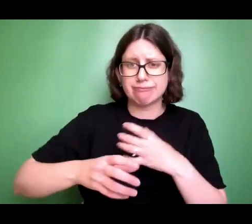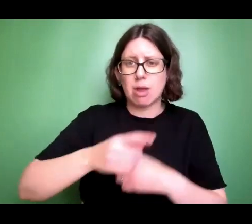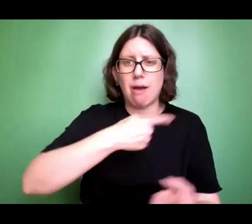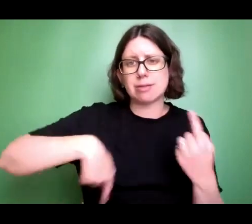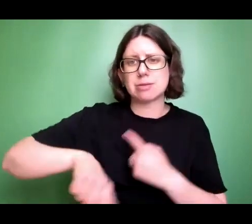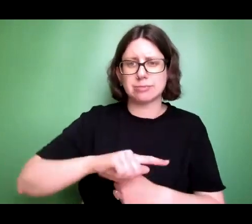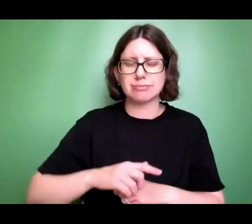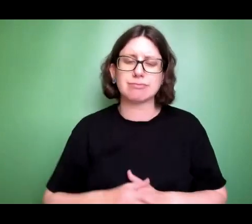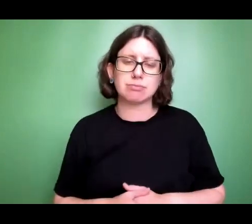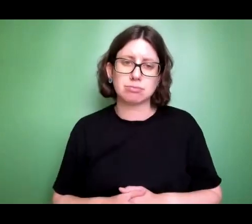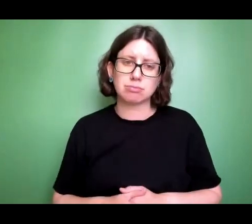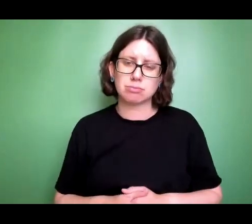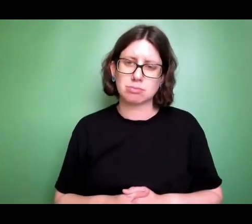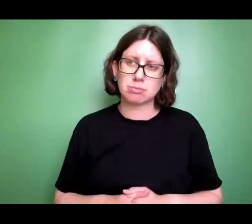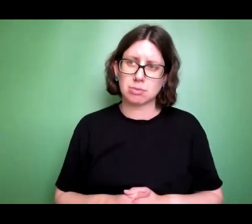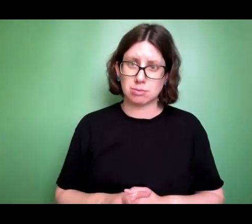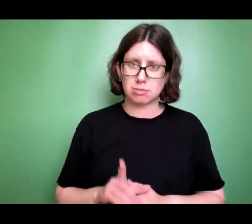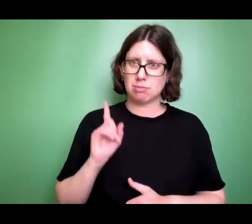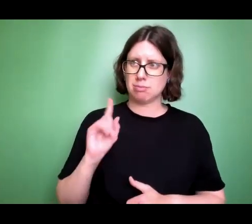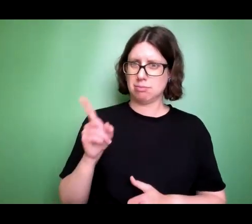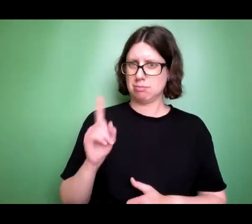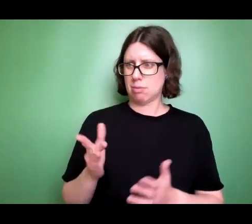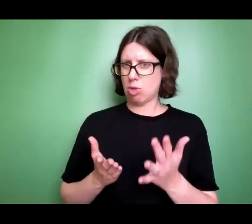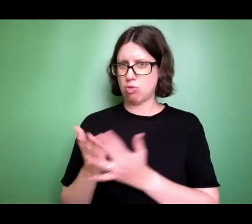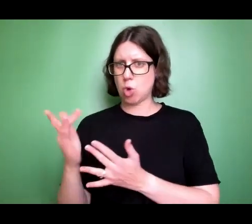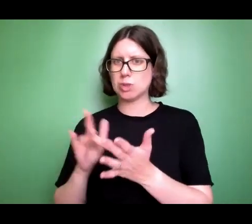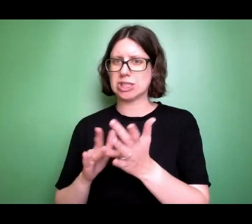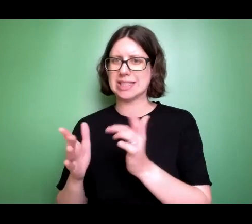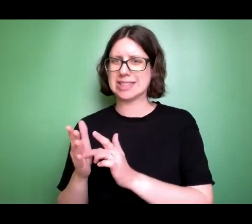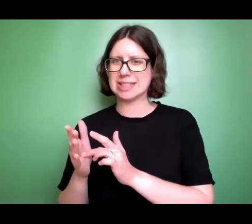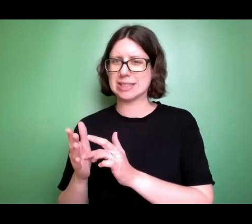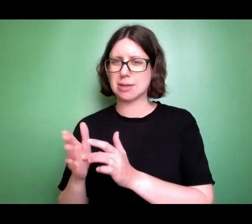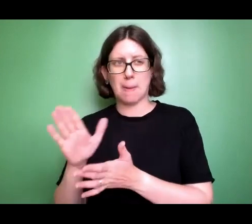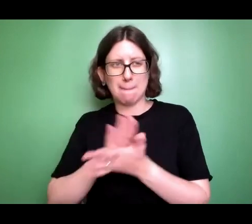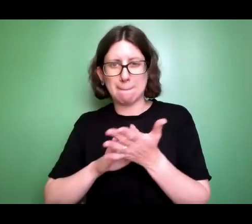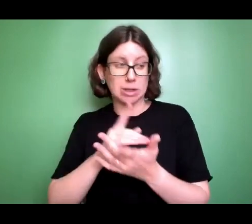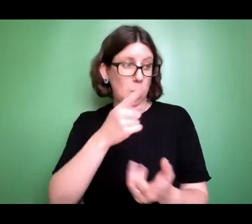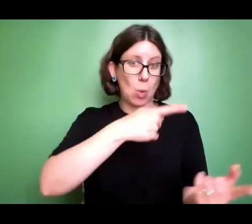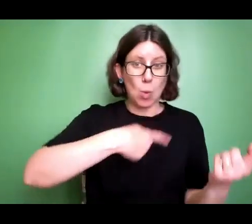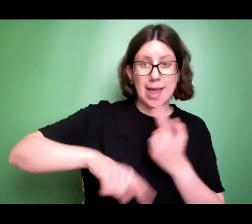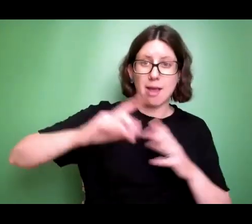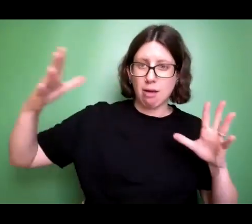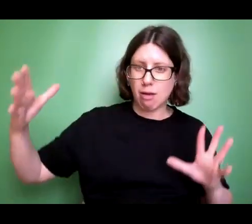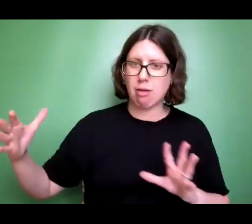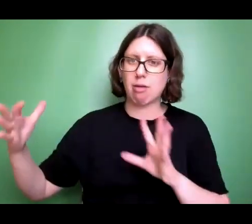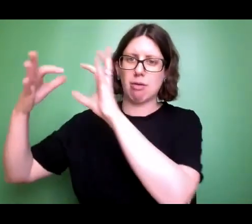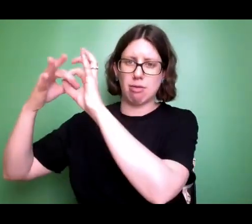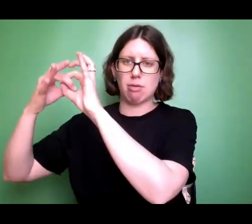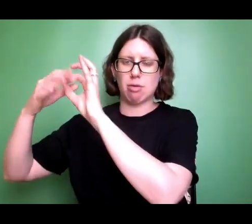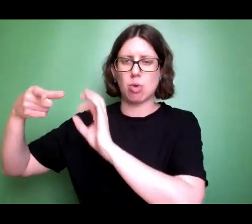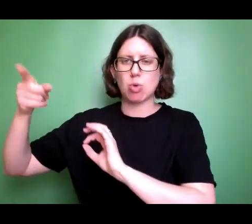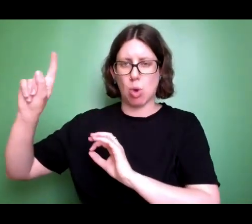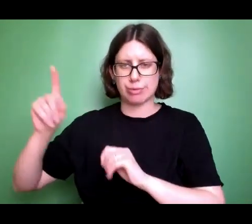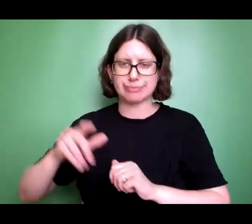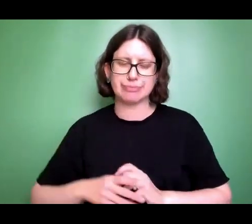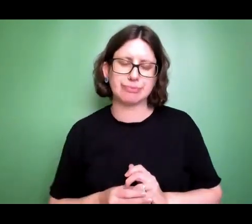He became the atoning sacrifice for our sins, so that we could be at one with God. Here,